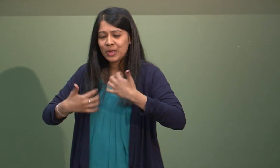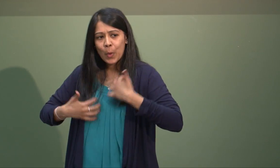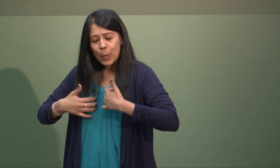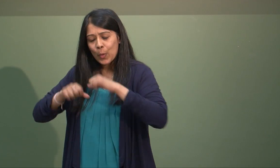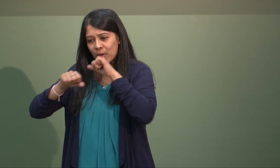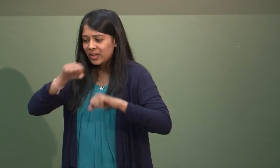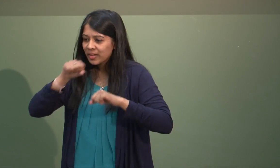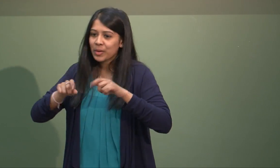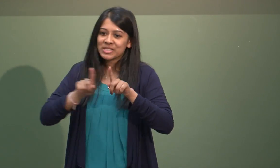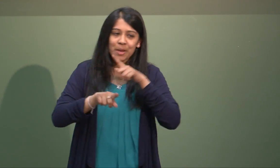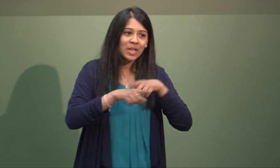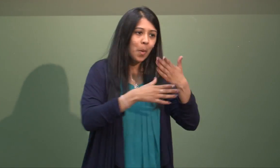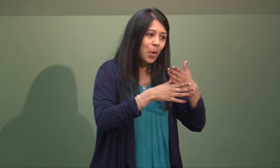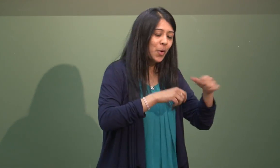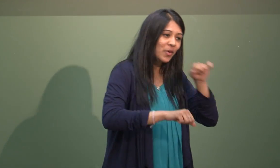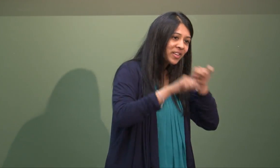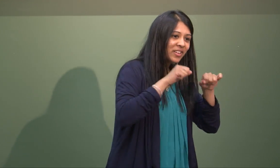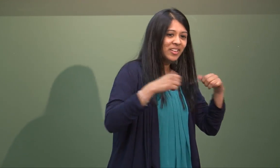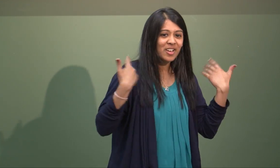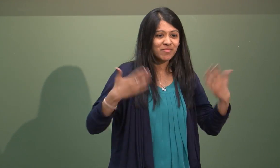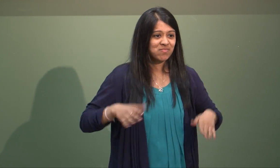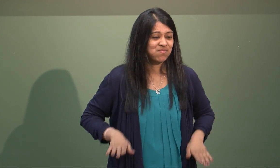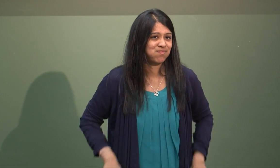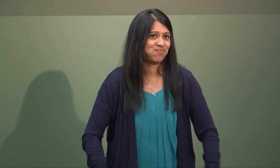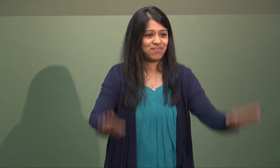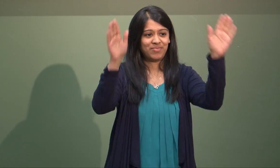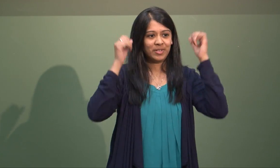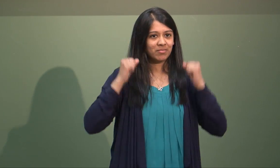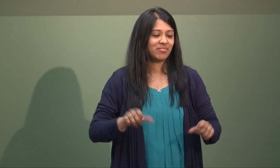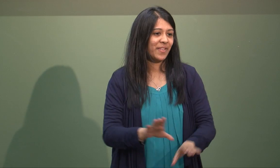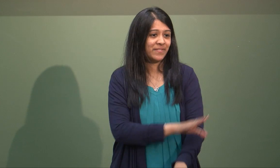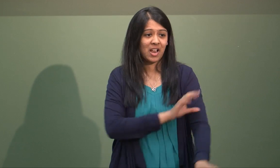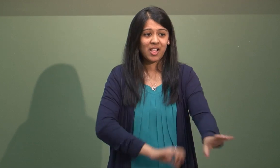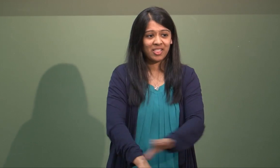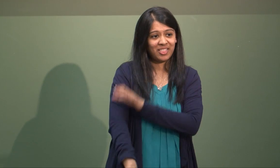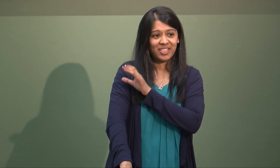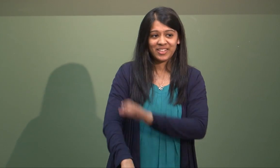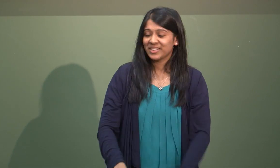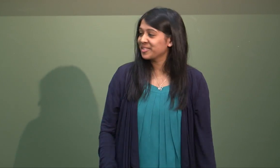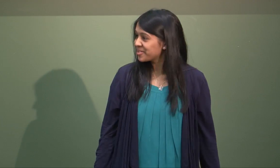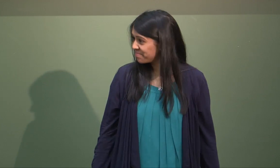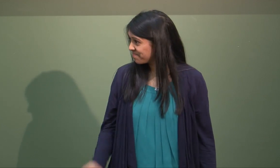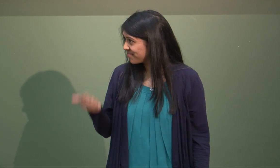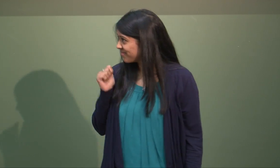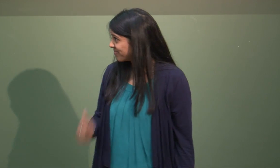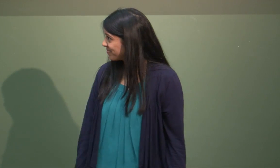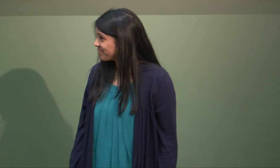things up over time and also work. So I've learnt an awful lot through voluntary and